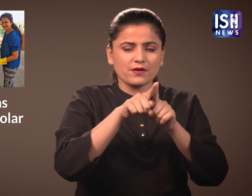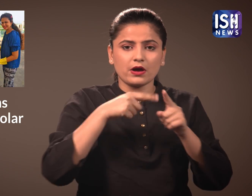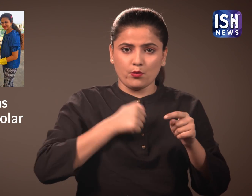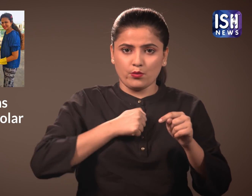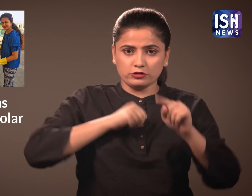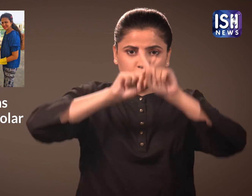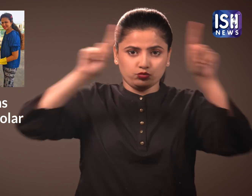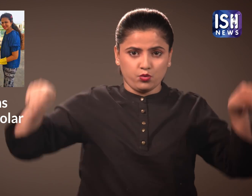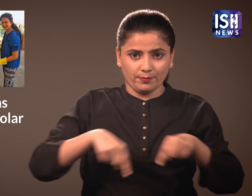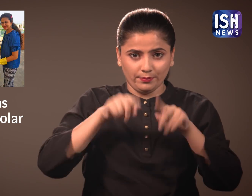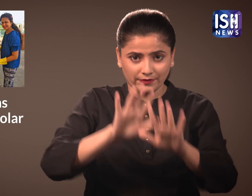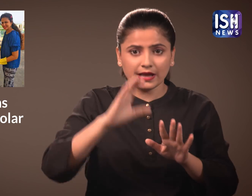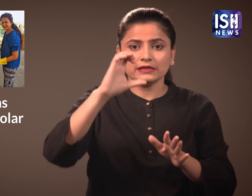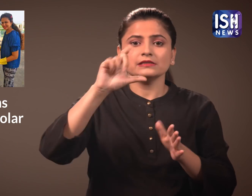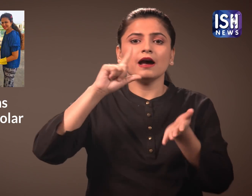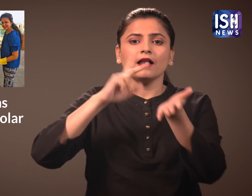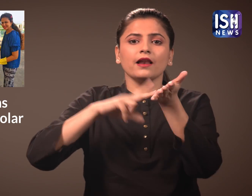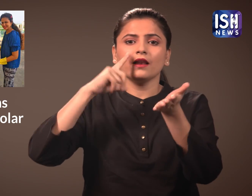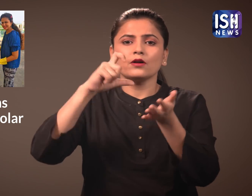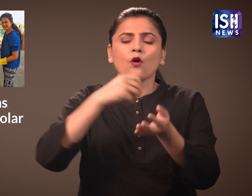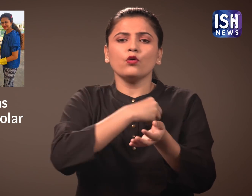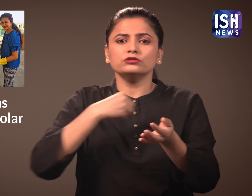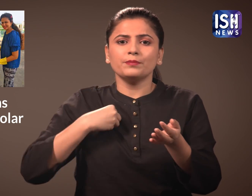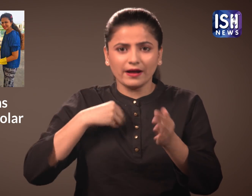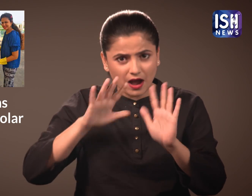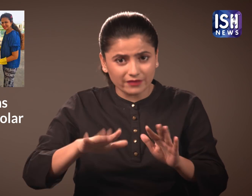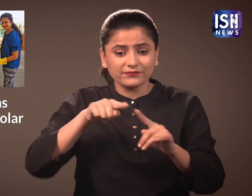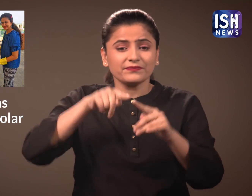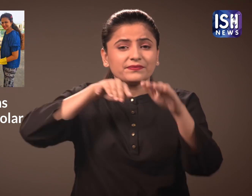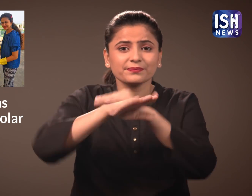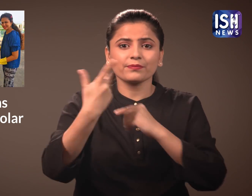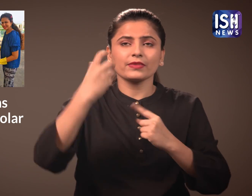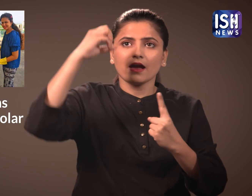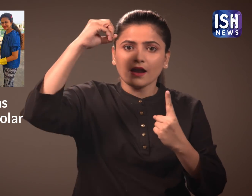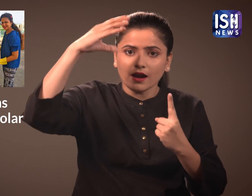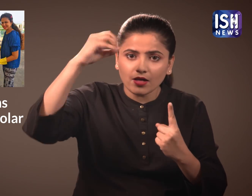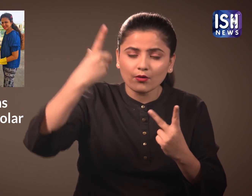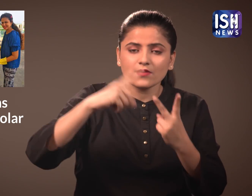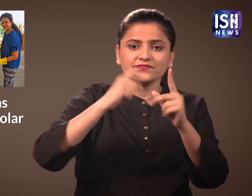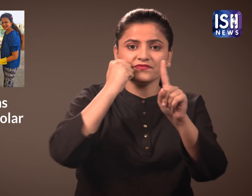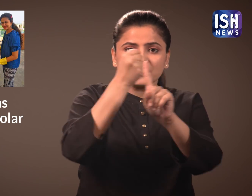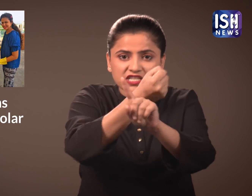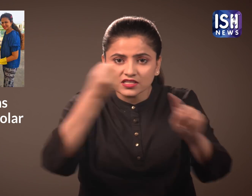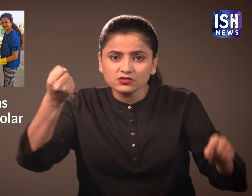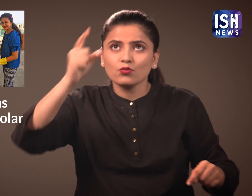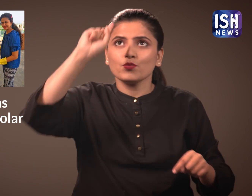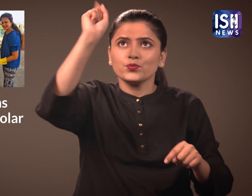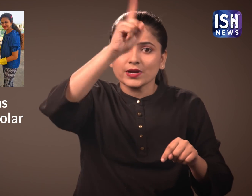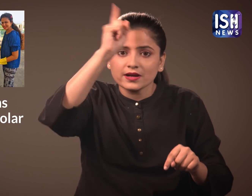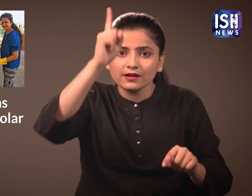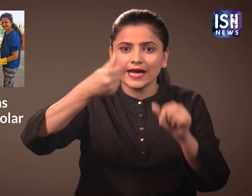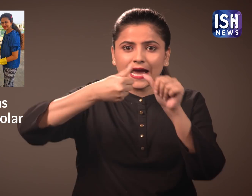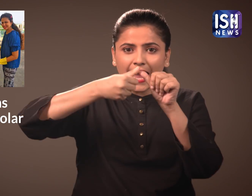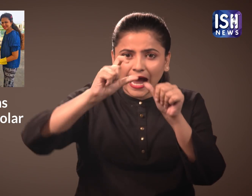All the lights, fans, AC, refrigerators in her clinic are powered by solar energy.